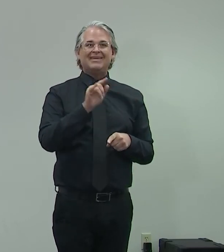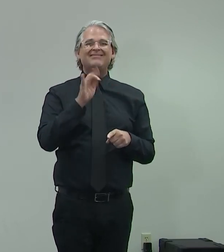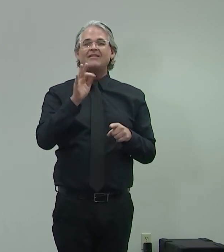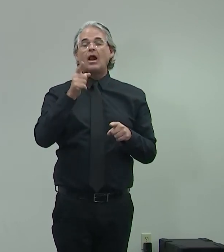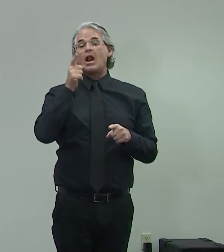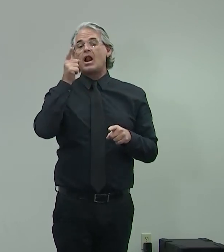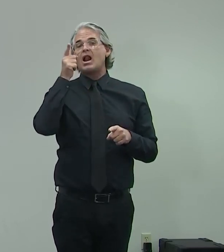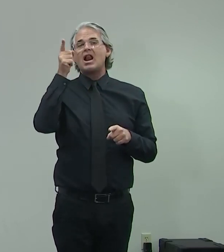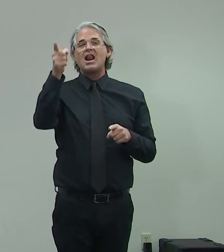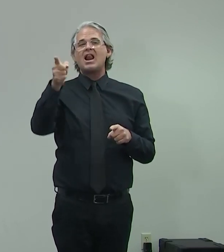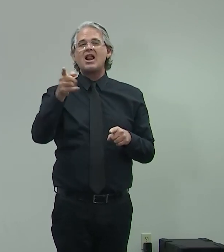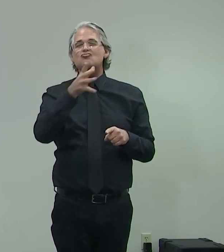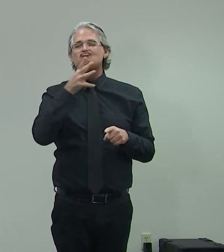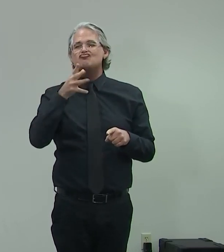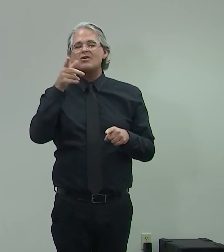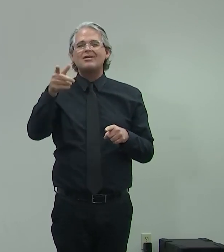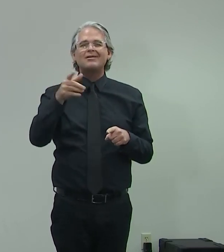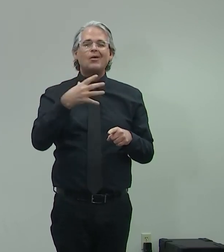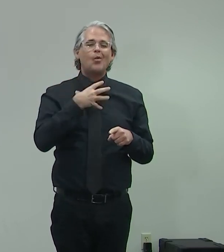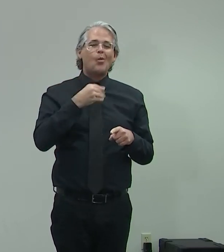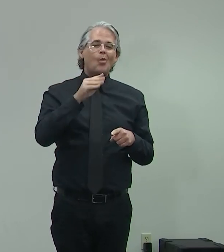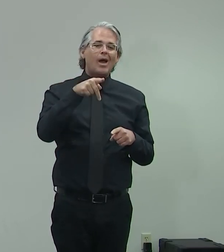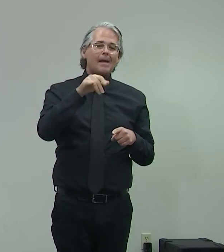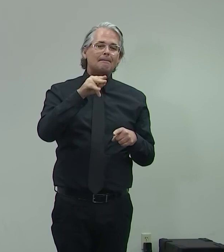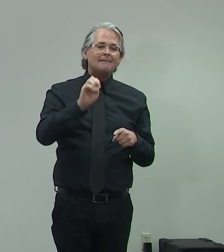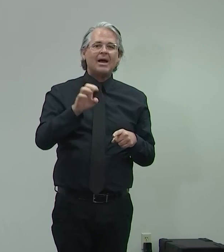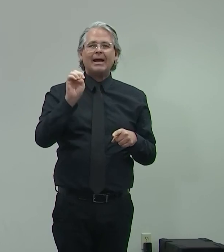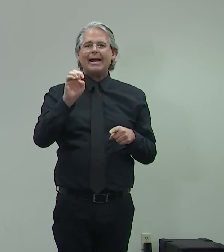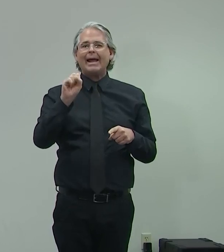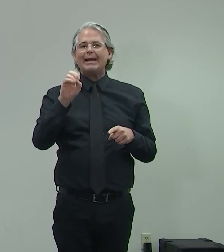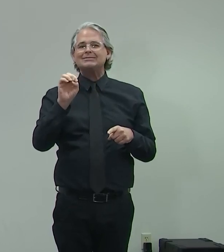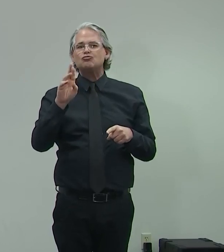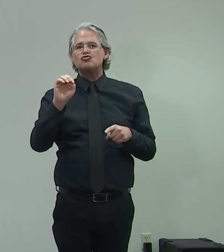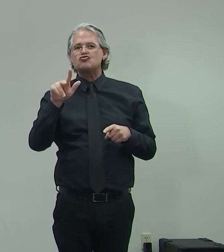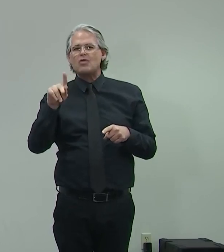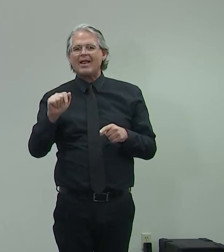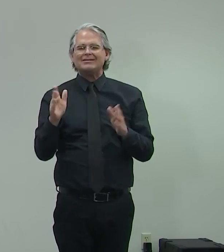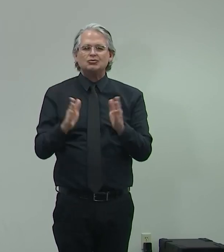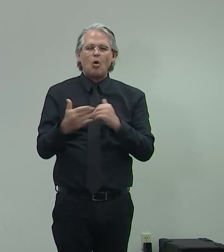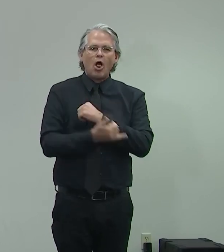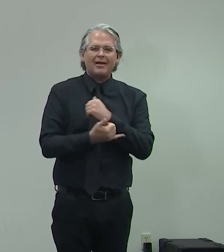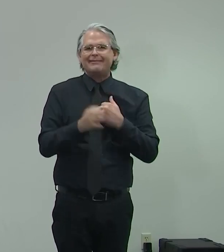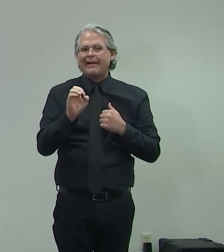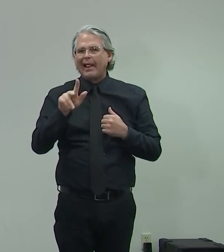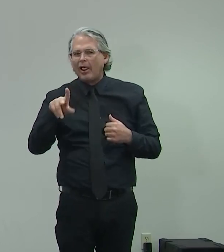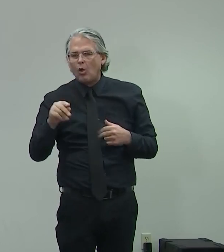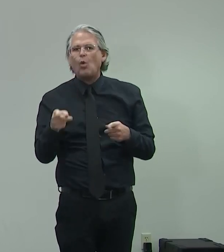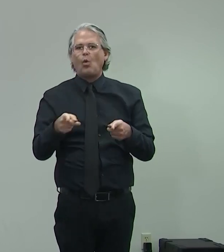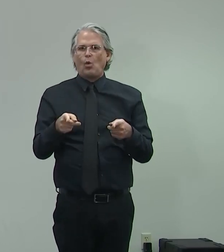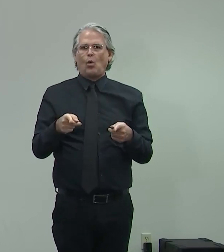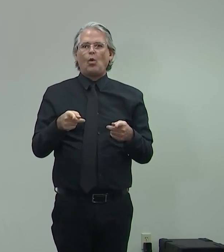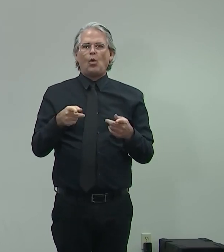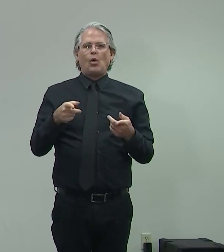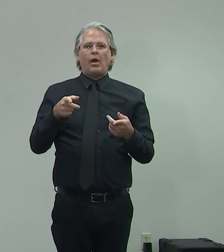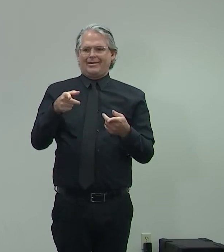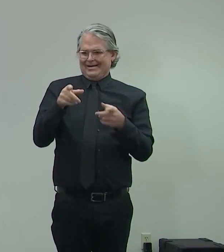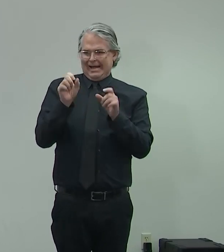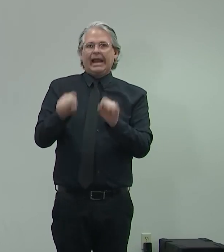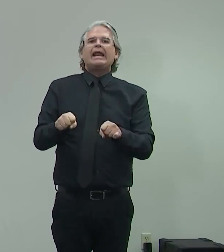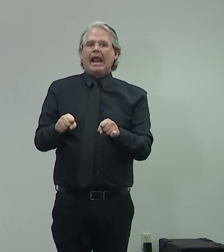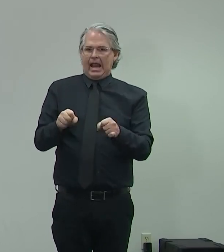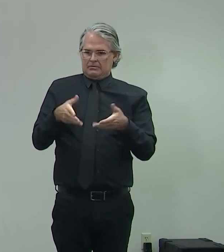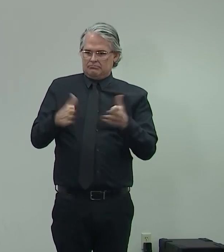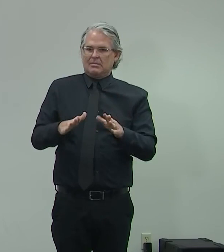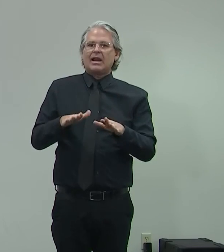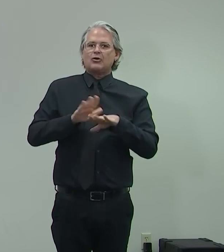into, you know, White Pine or Esmeralda or, you know, some of the smaller counties, Elko, you can have in-person schooling and it's going